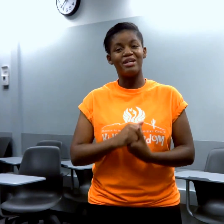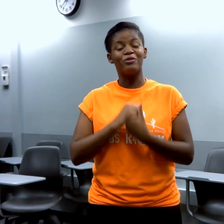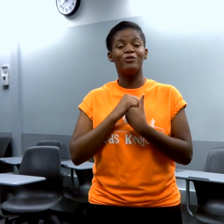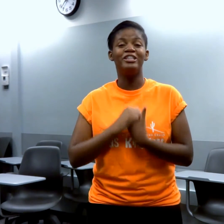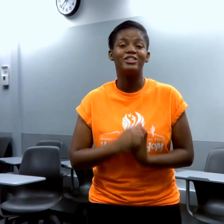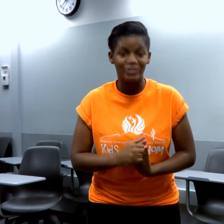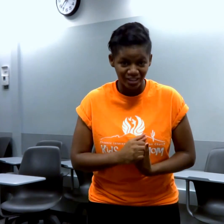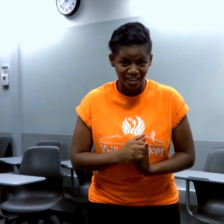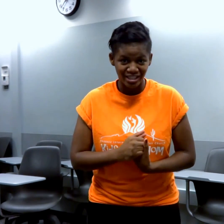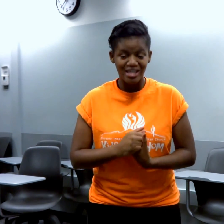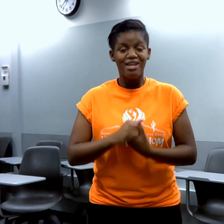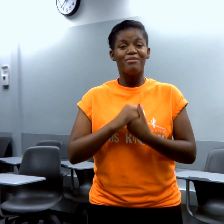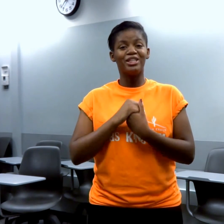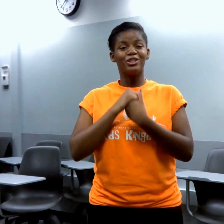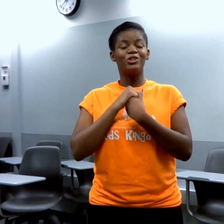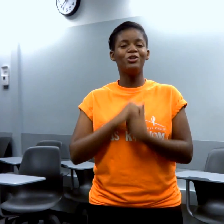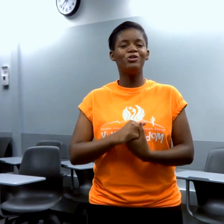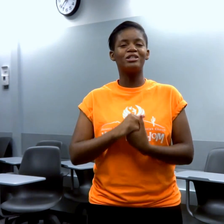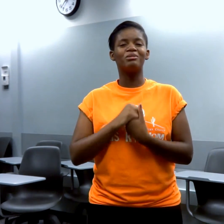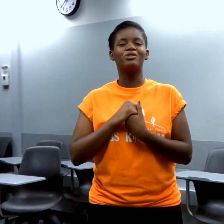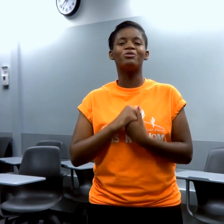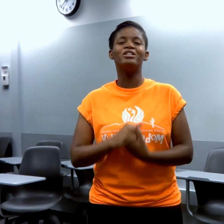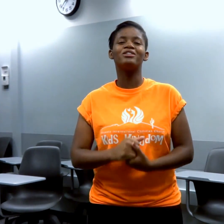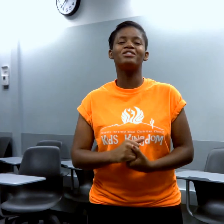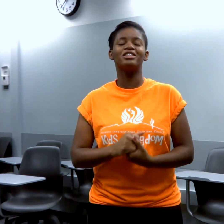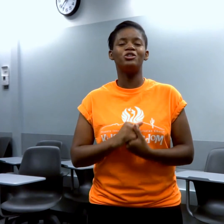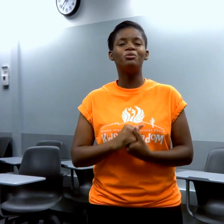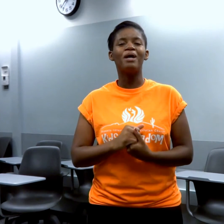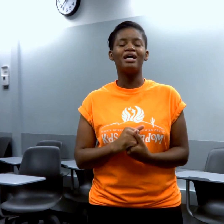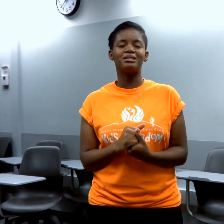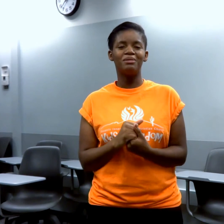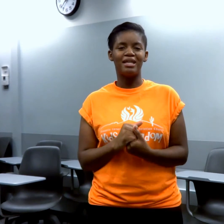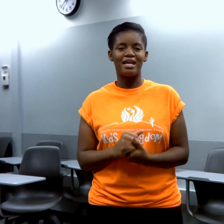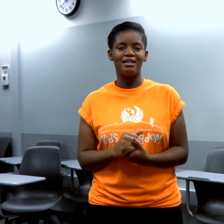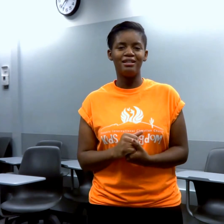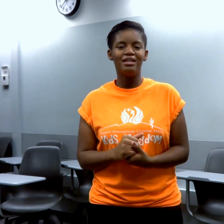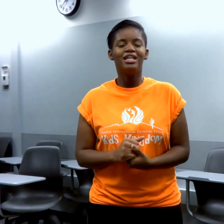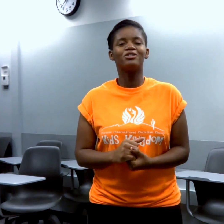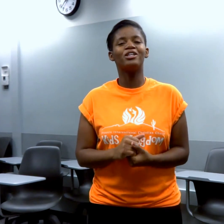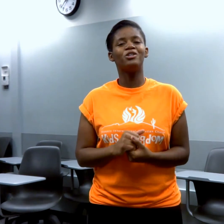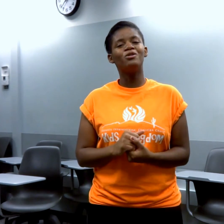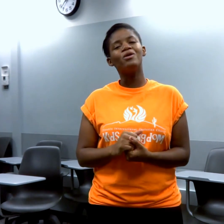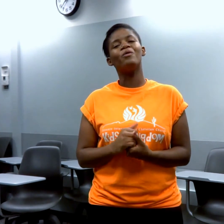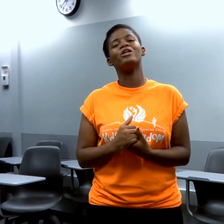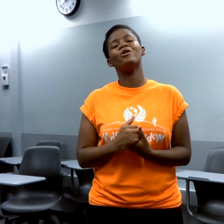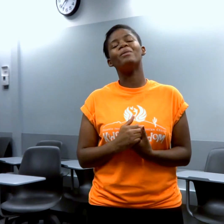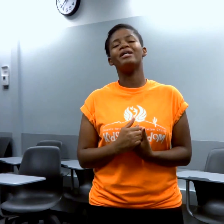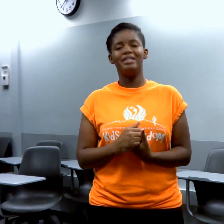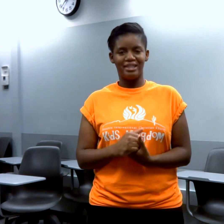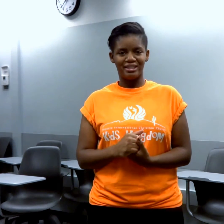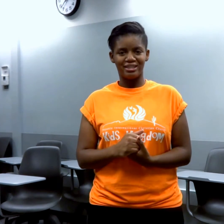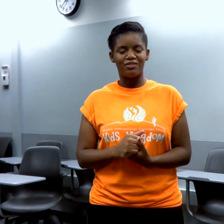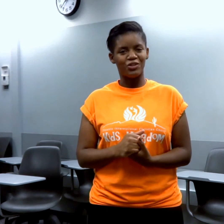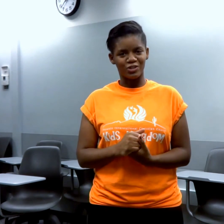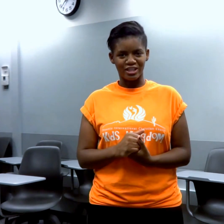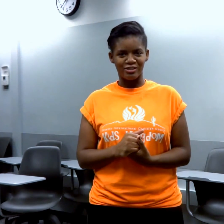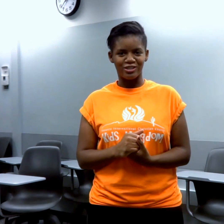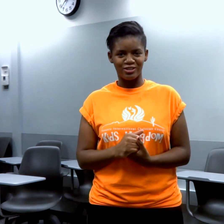researching. Make sure you do as much research as you possibly can so that you know what your body needs if you're trying to do a juice